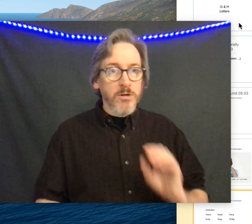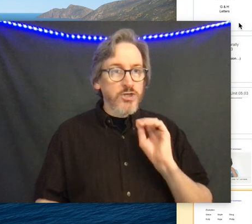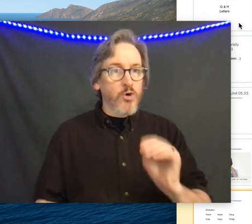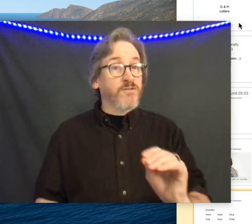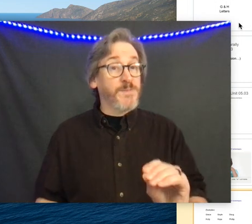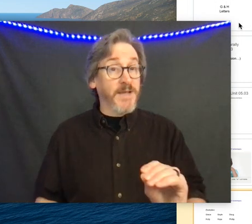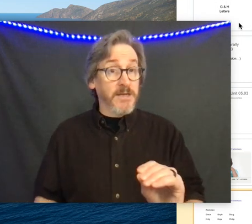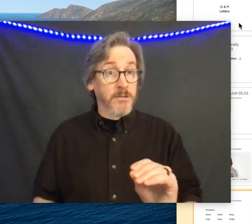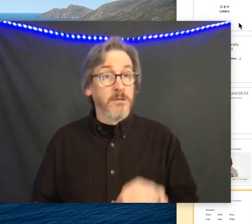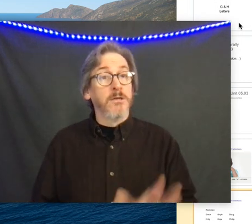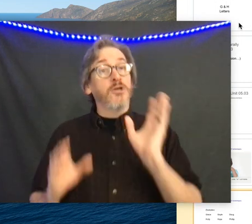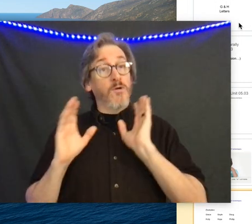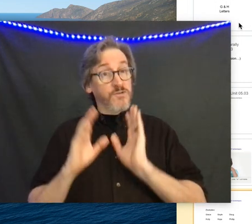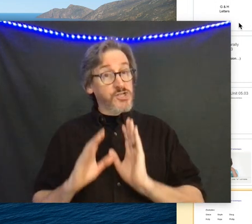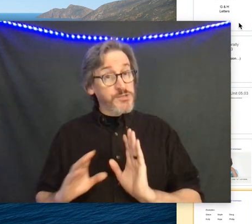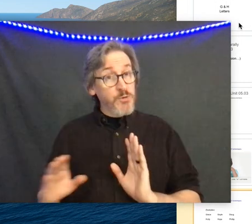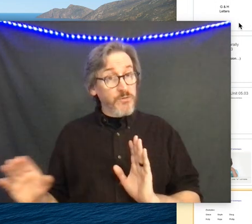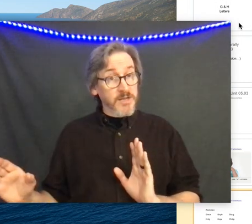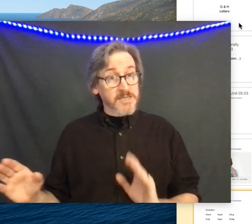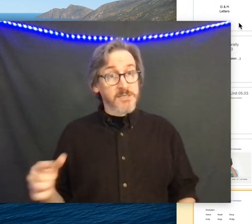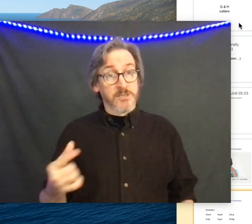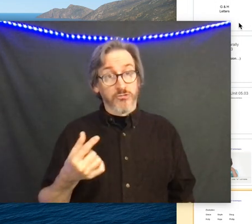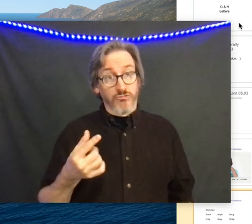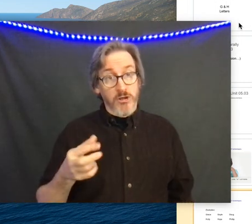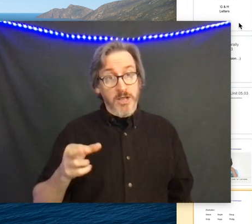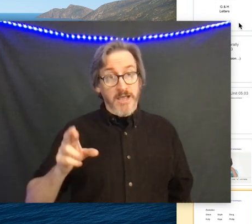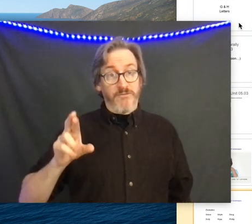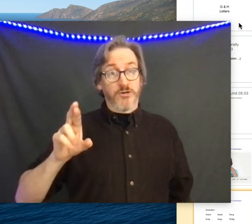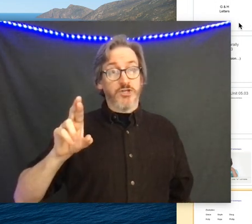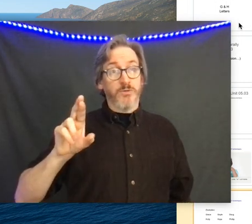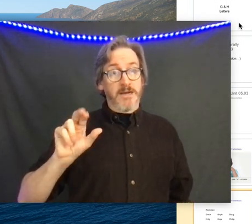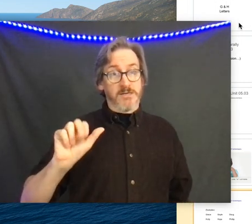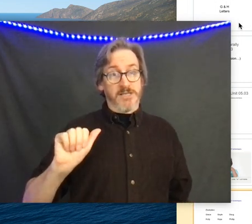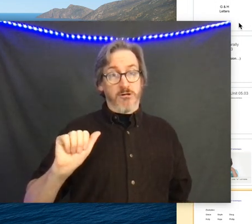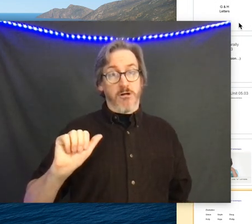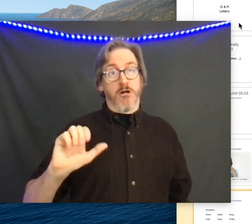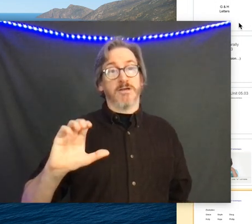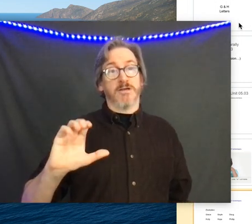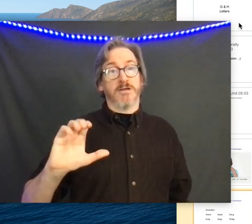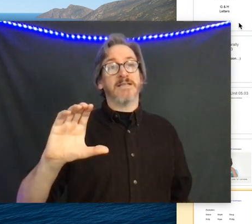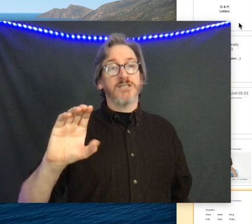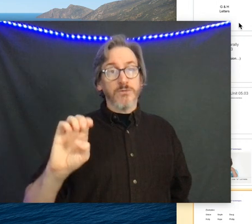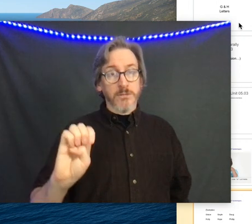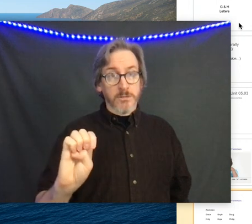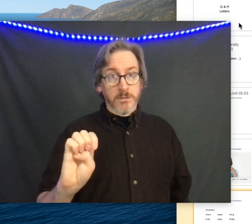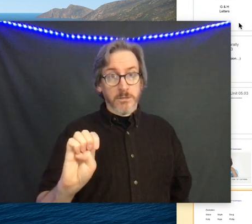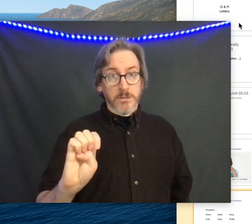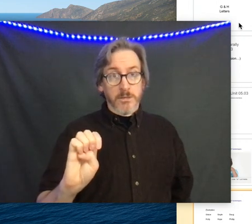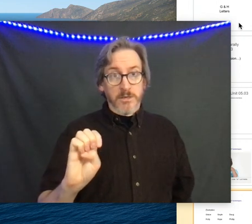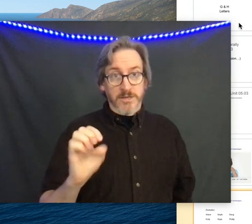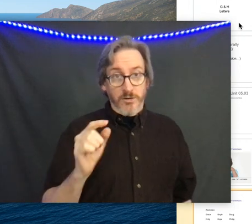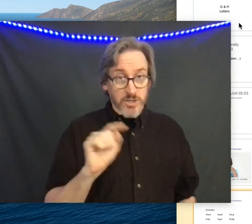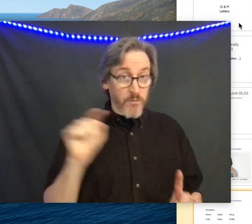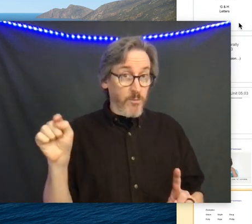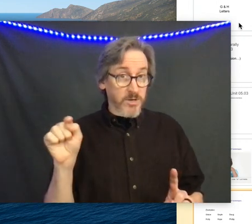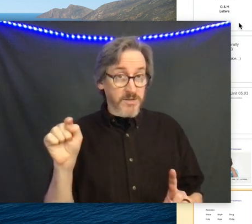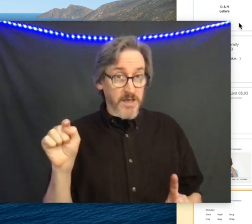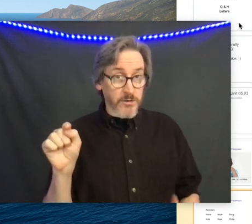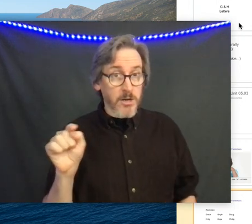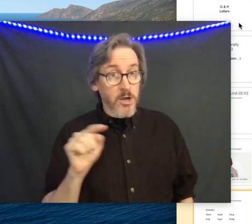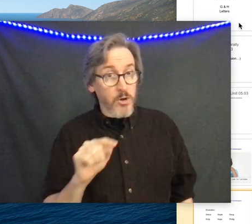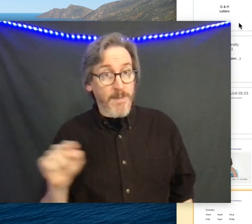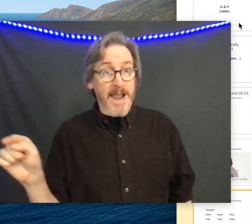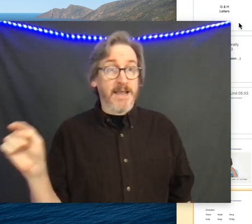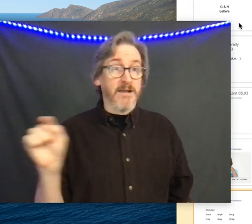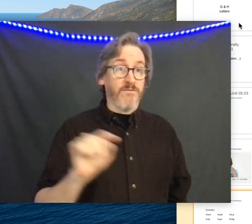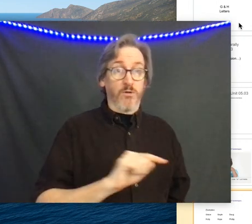it slow don't go for speed go for smoothness if there are two letters that are hard to get to you know to go from one to the